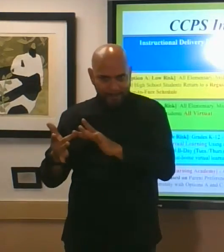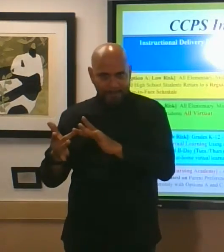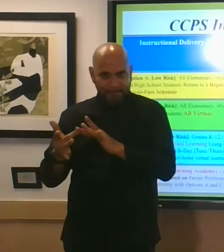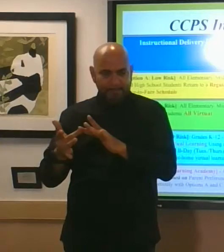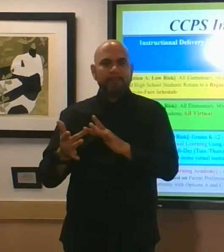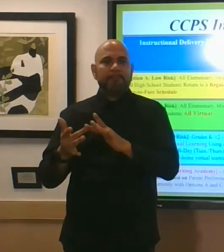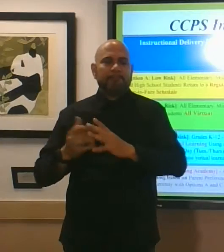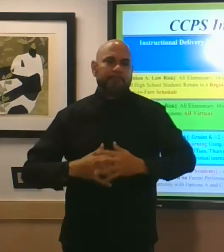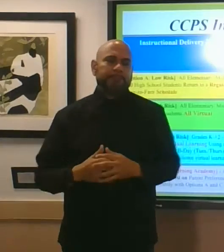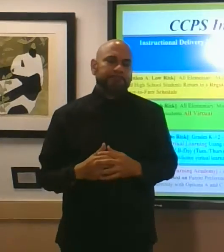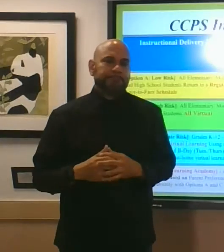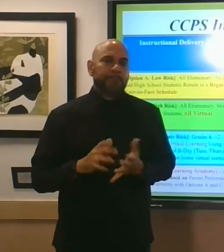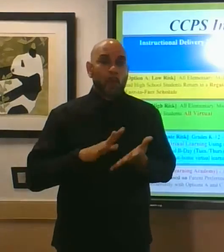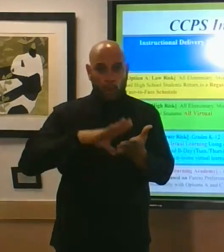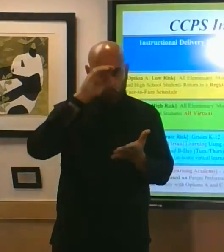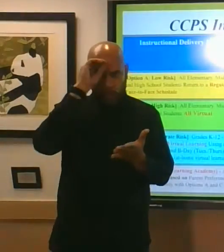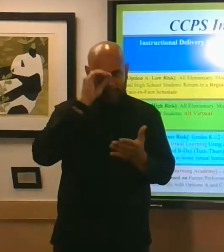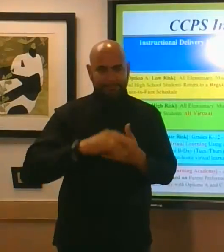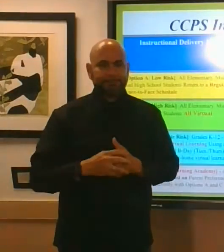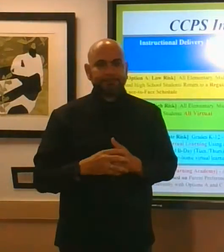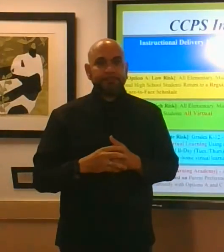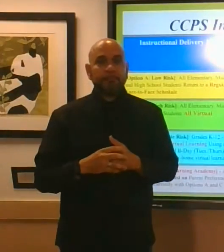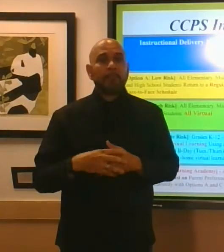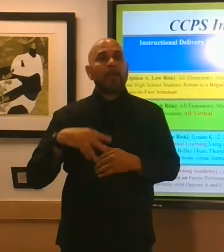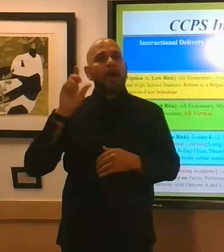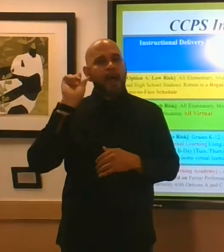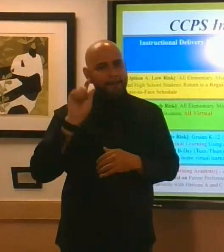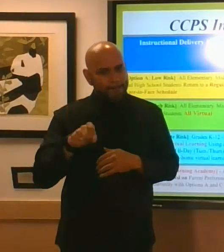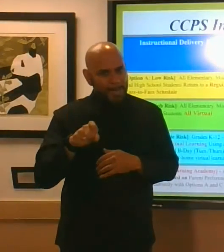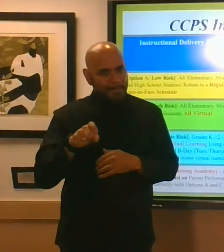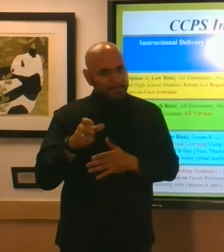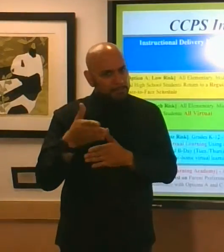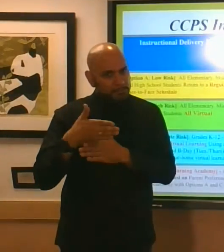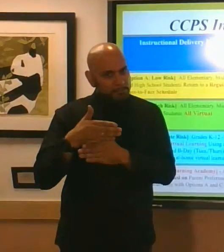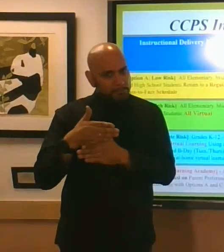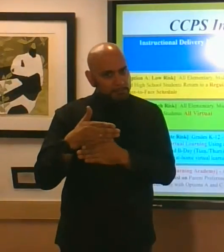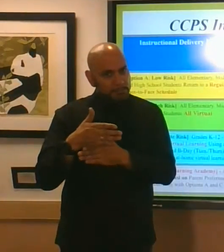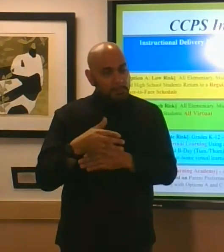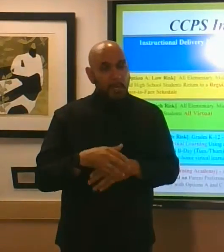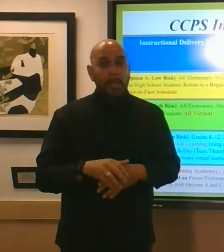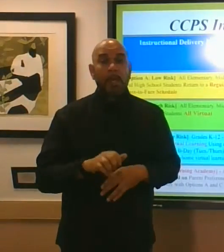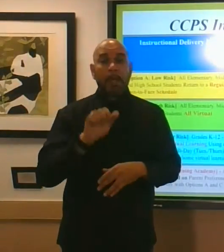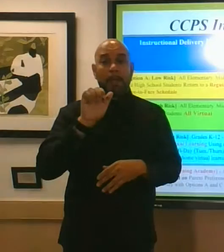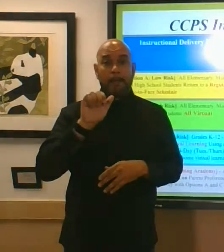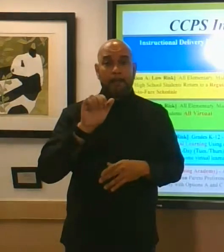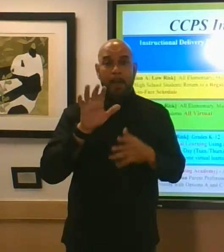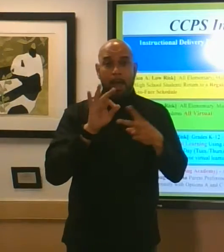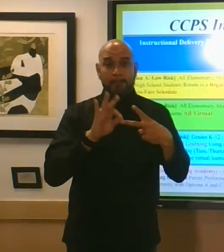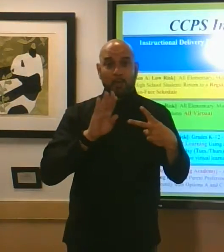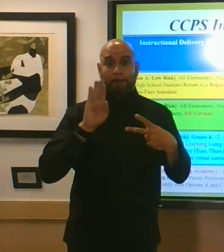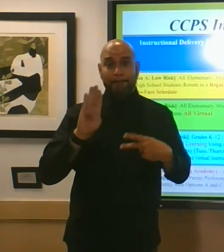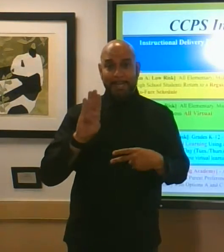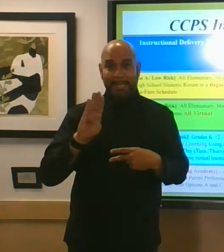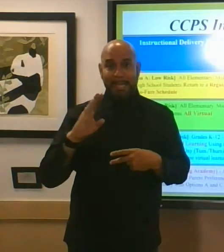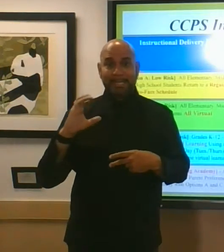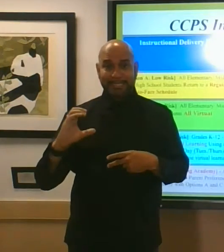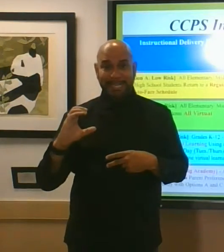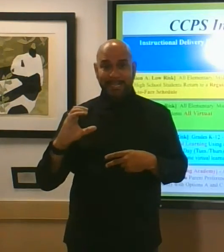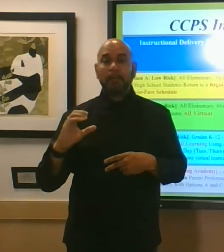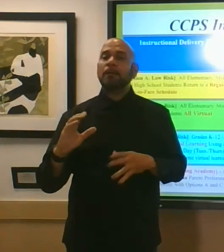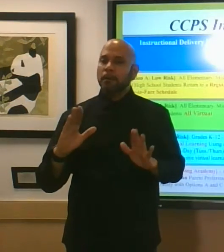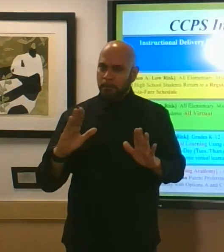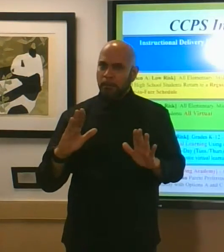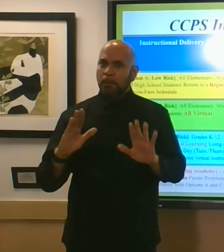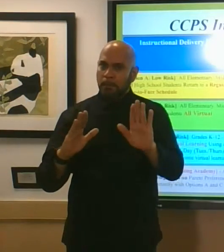i must share that option b and option c does cause a concern